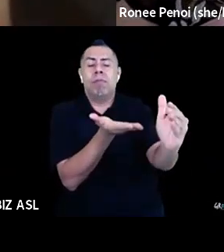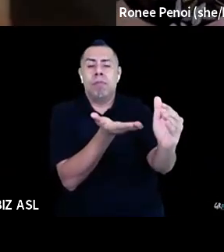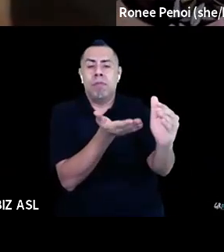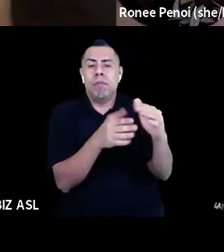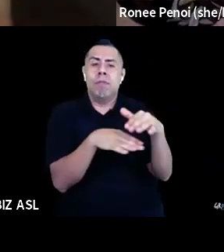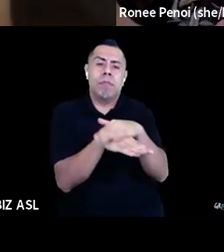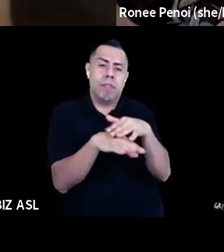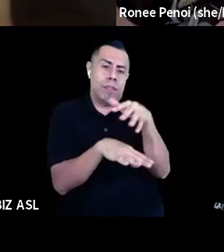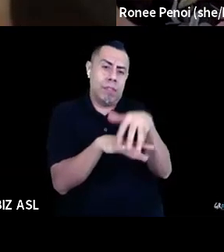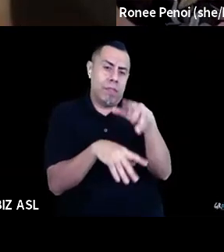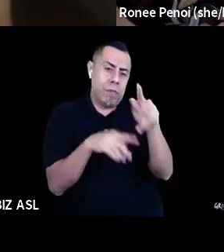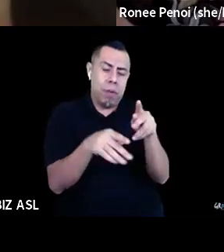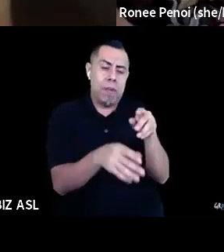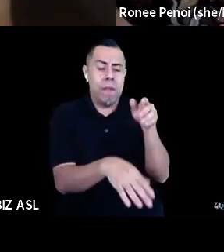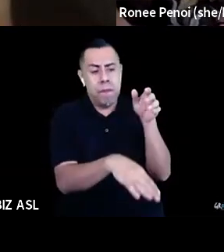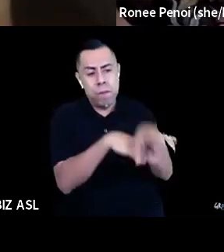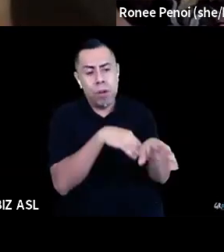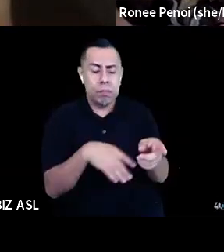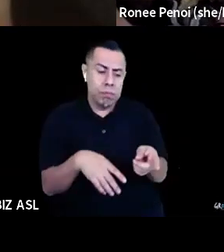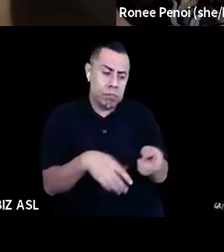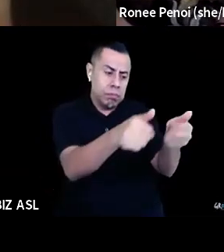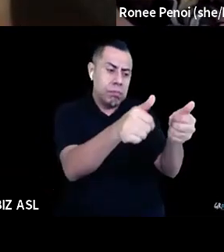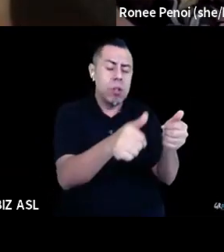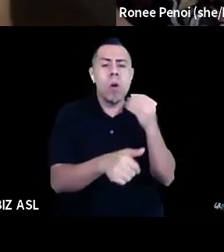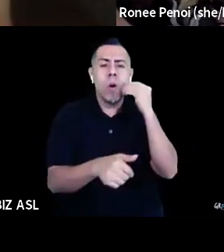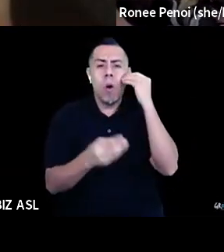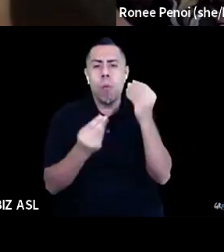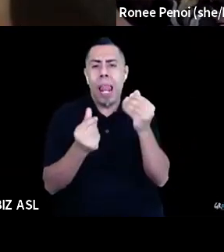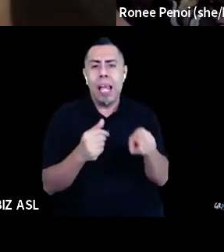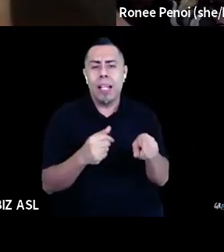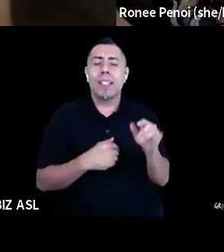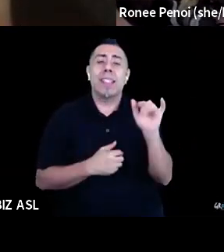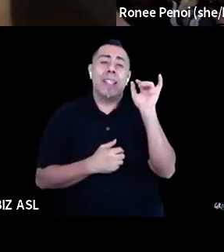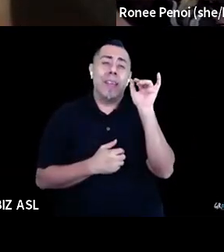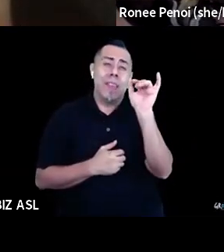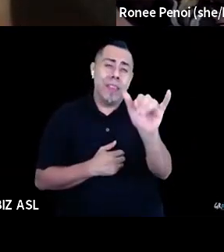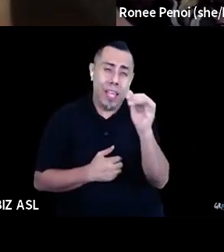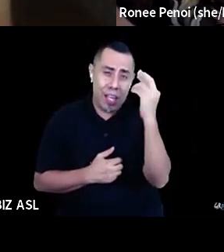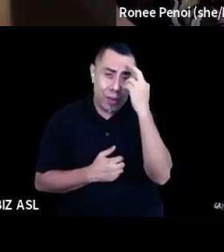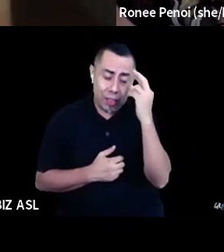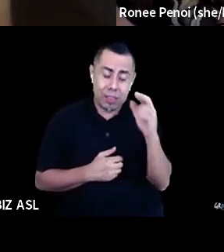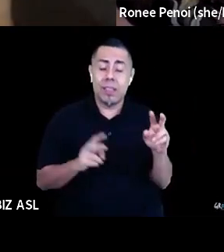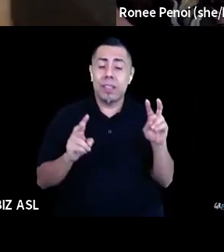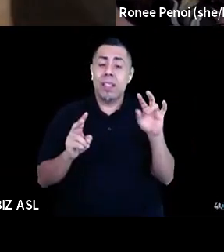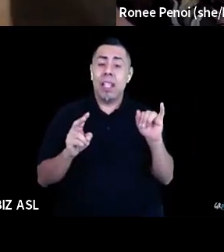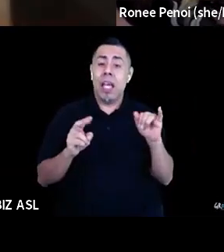So, so that's like deeply why the history of the conservation movement, um, has been